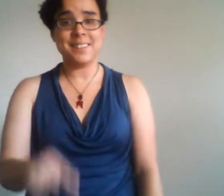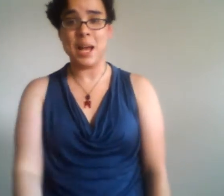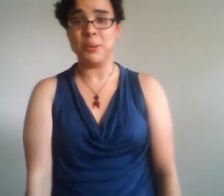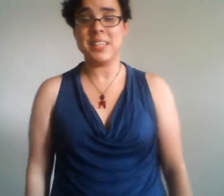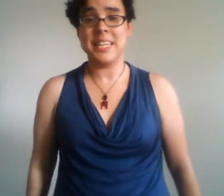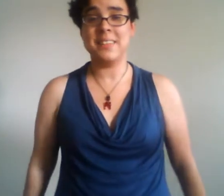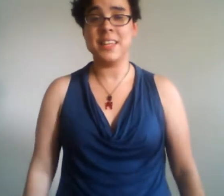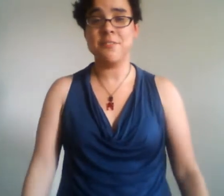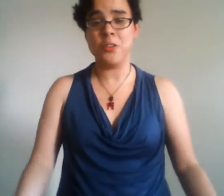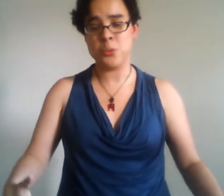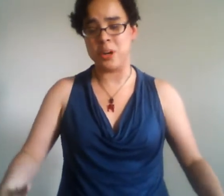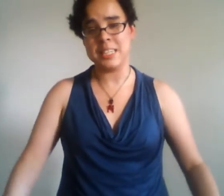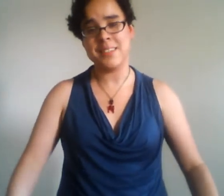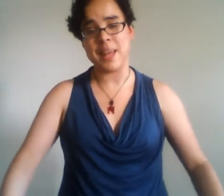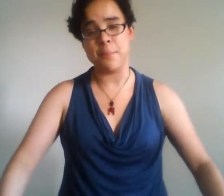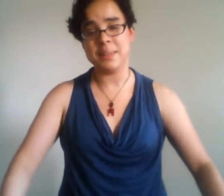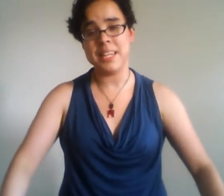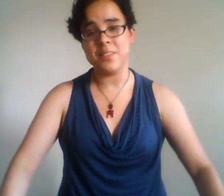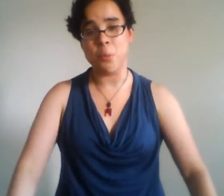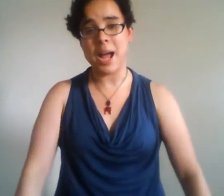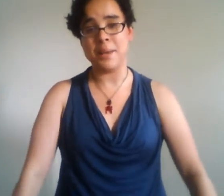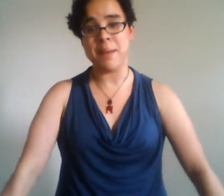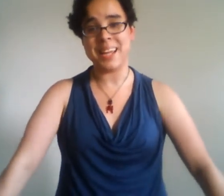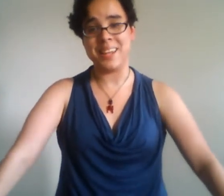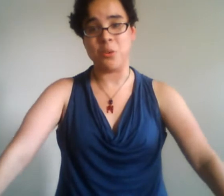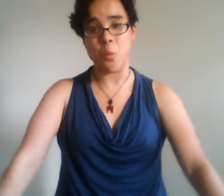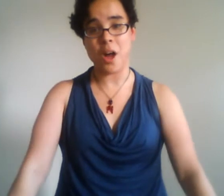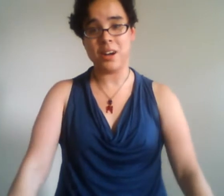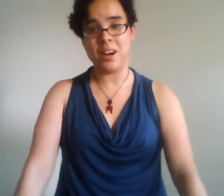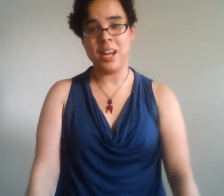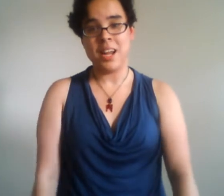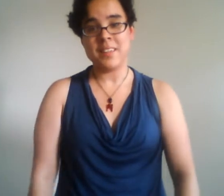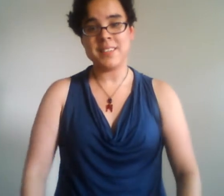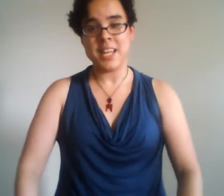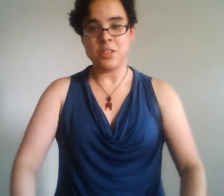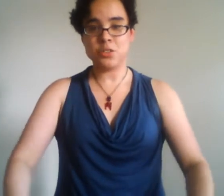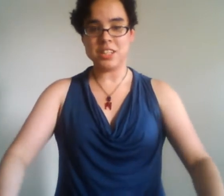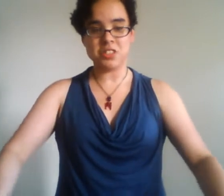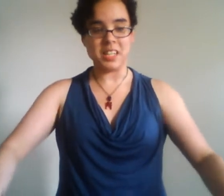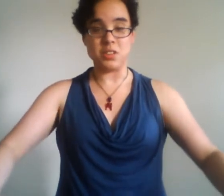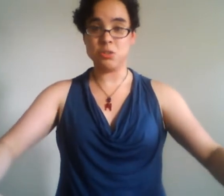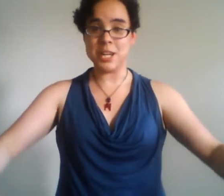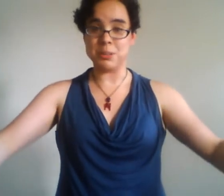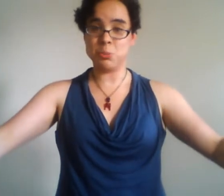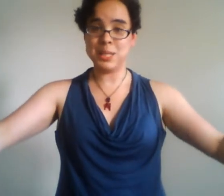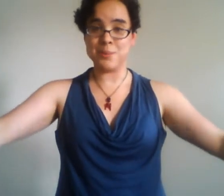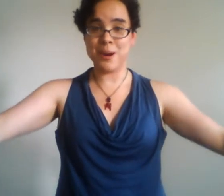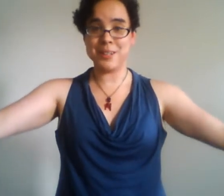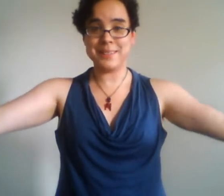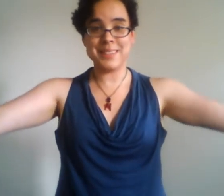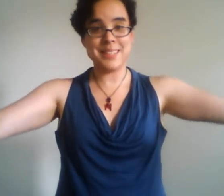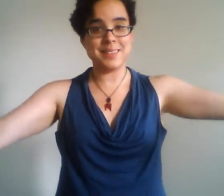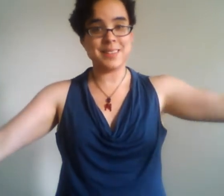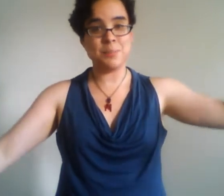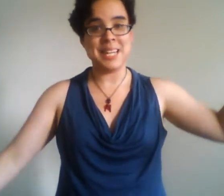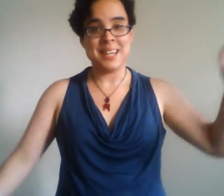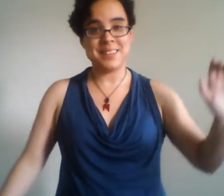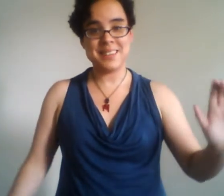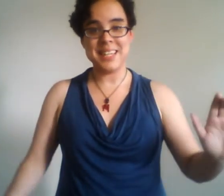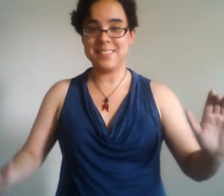simultaneously fall to our knees and bleed the wine back into water let's stretch like a straight between the parted seas let's be saints